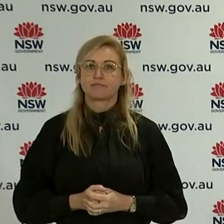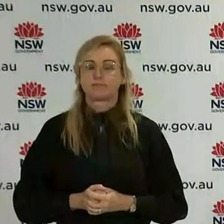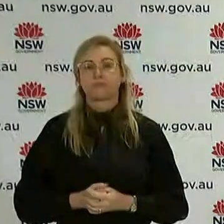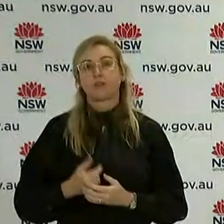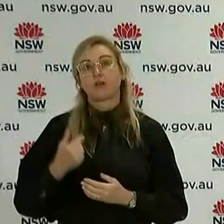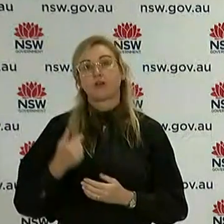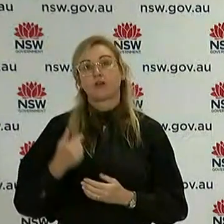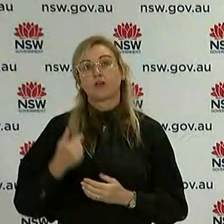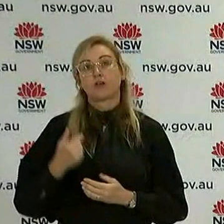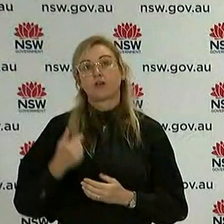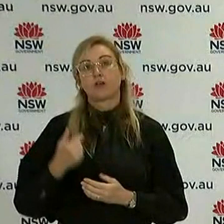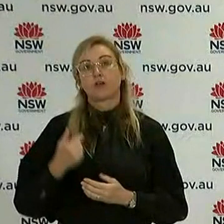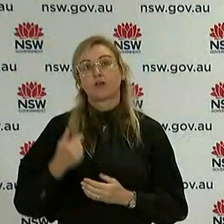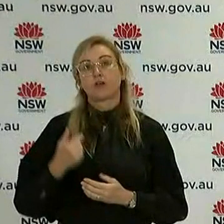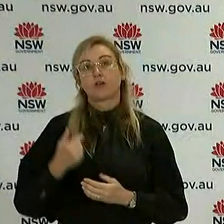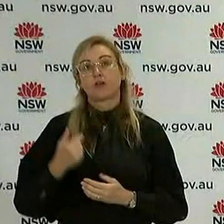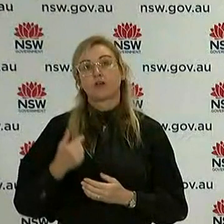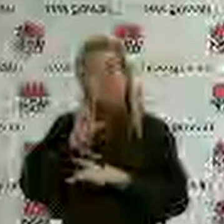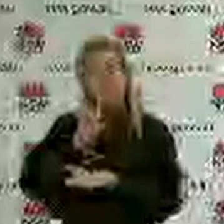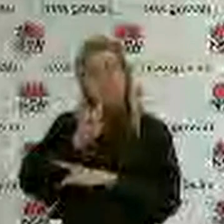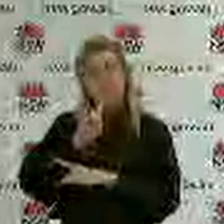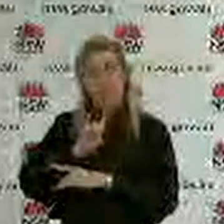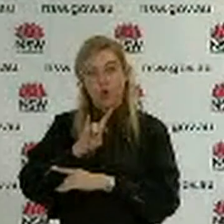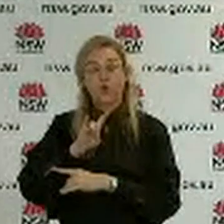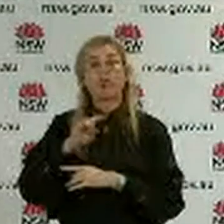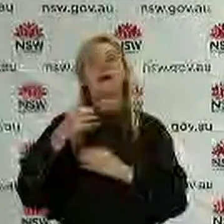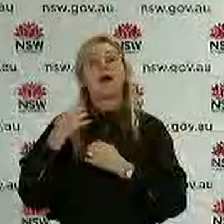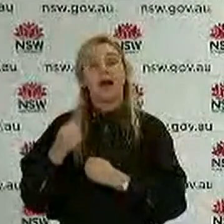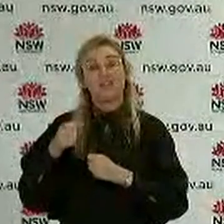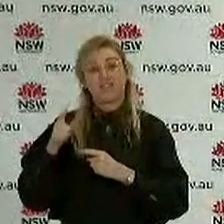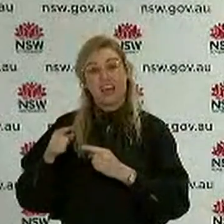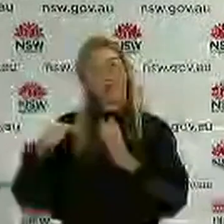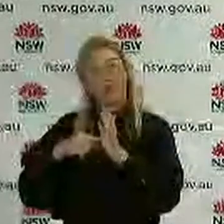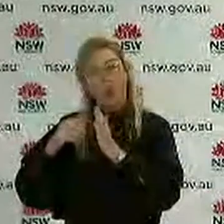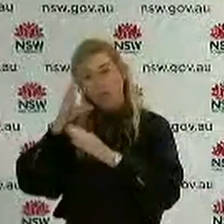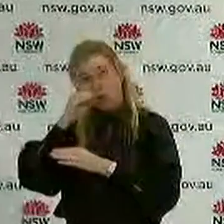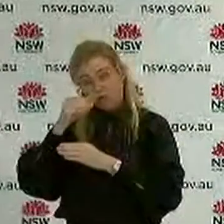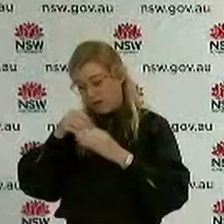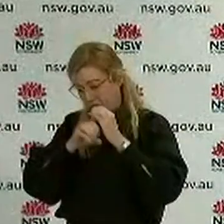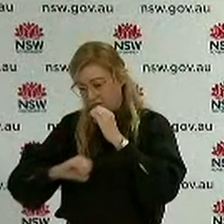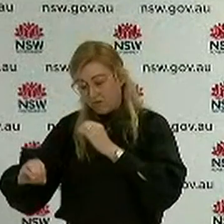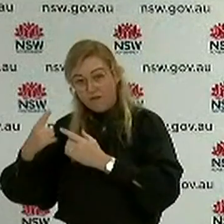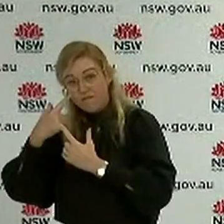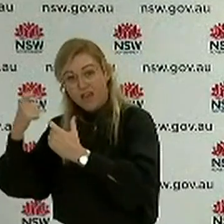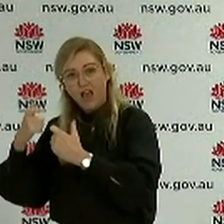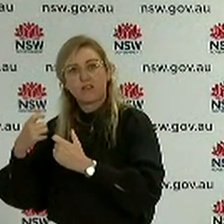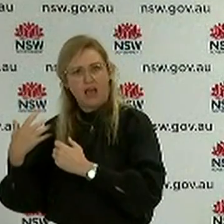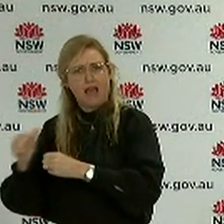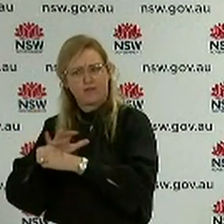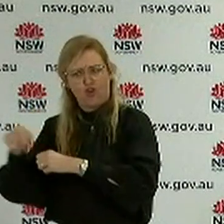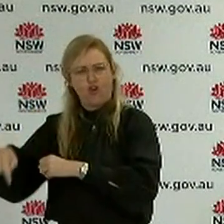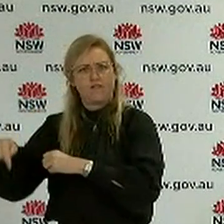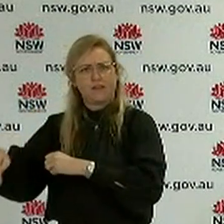detections in Dubbo and low levels in Mudgee. So we're asking people to come forward for testing in those communities. There's no